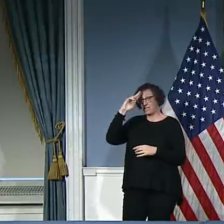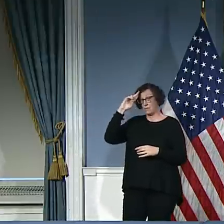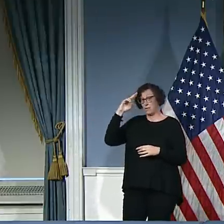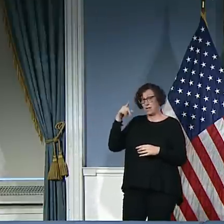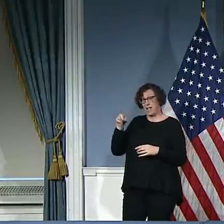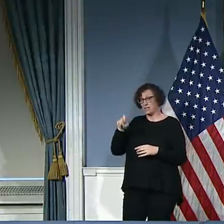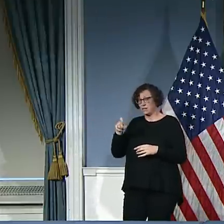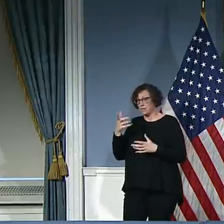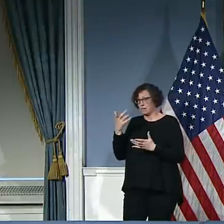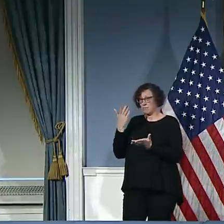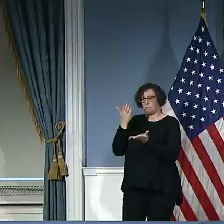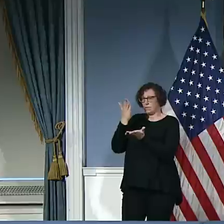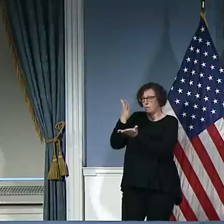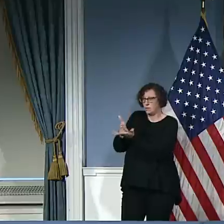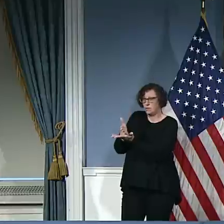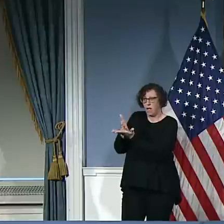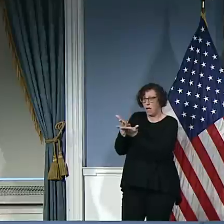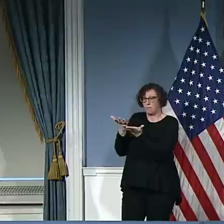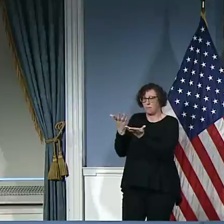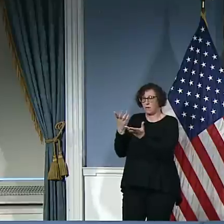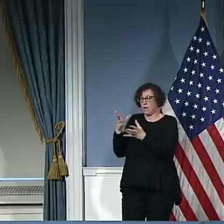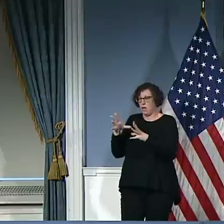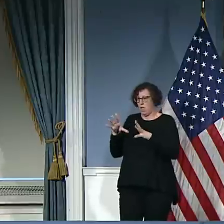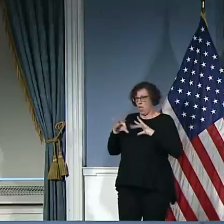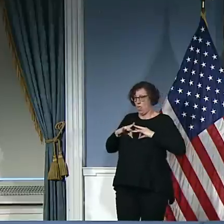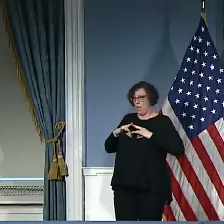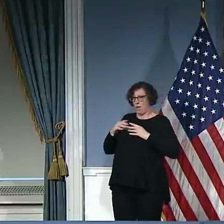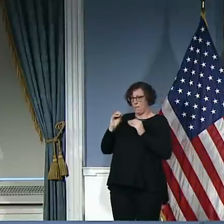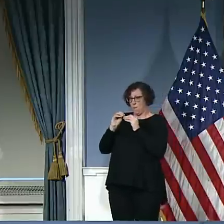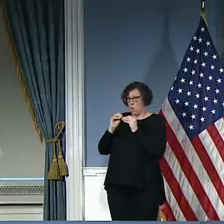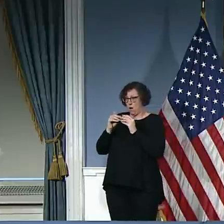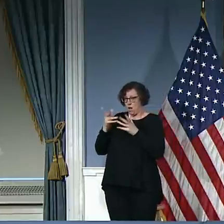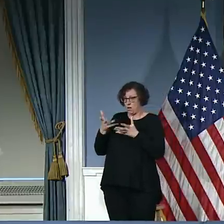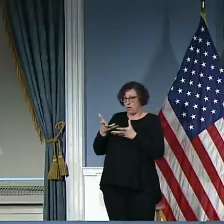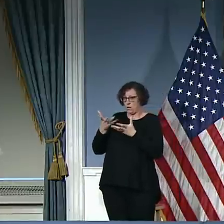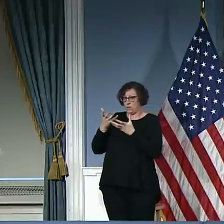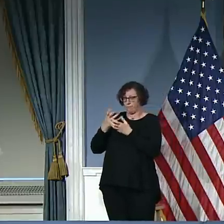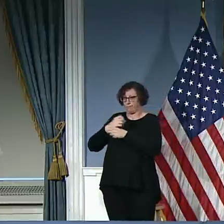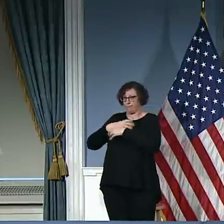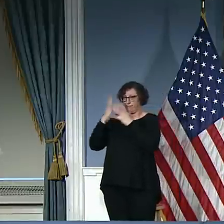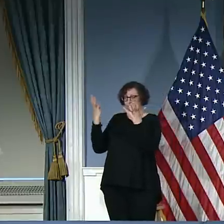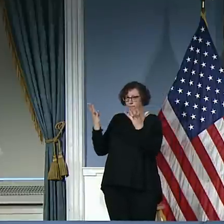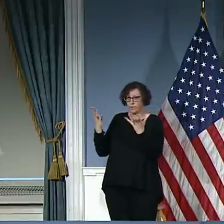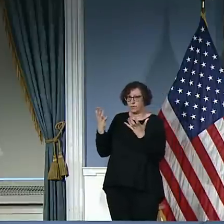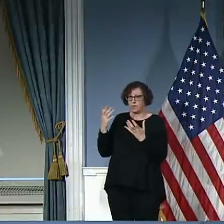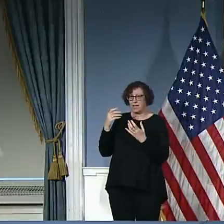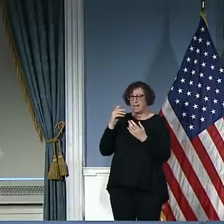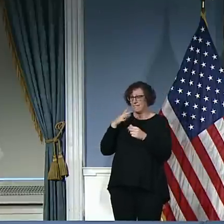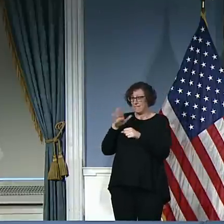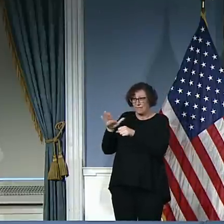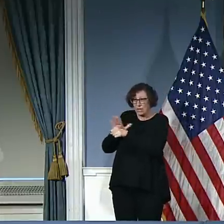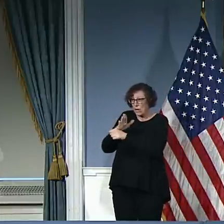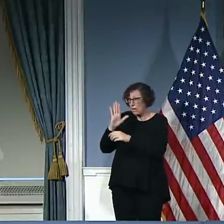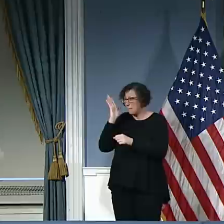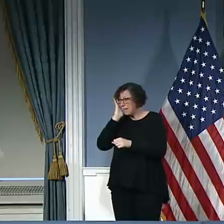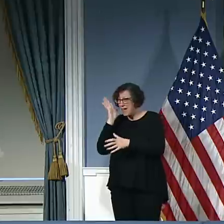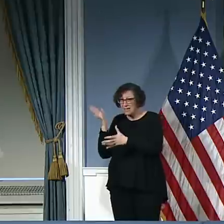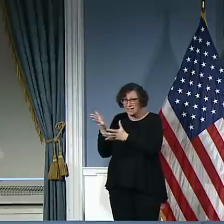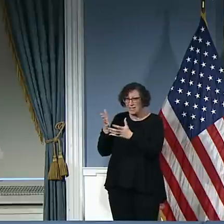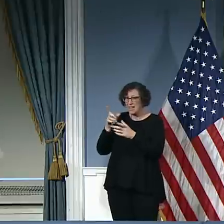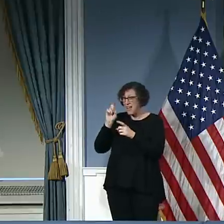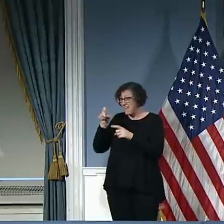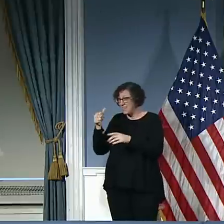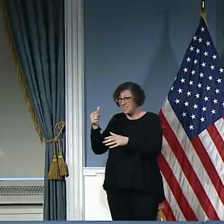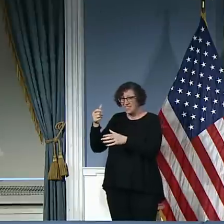the period or the length of time that they have to, or space that they have to go get care. We want to relieve